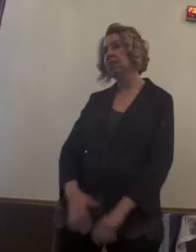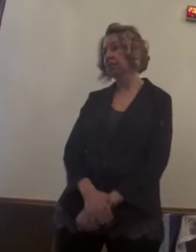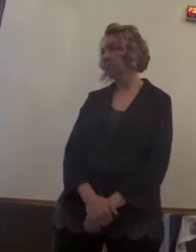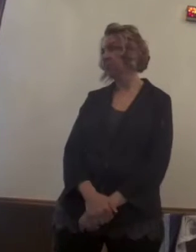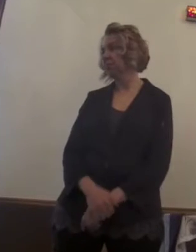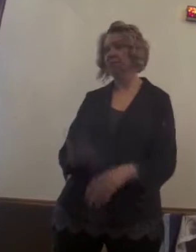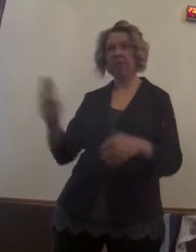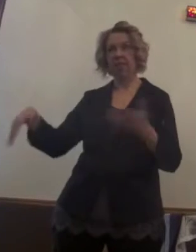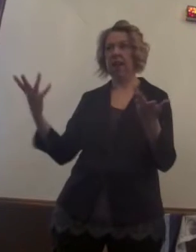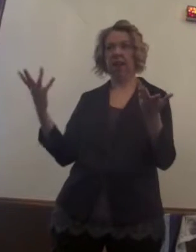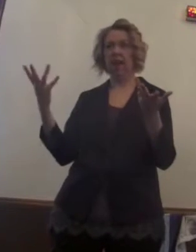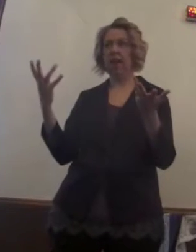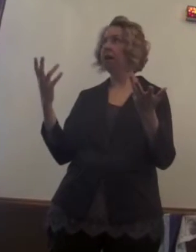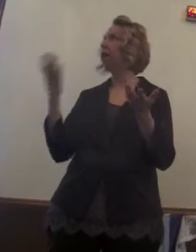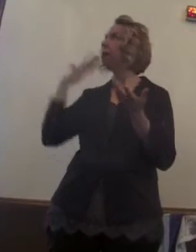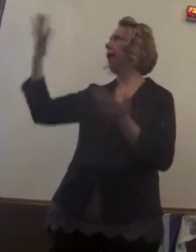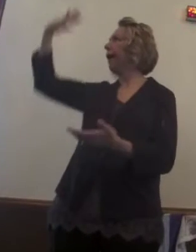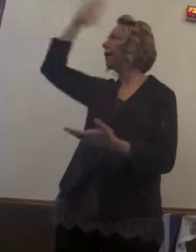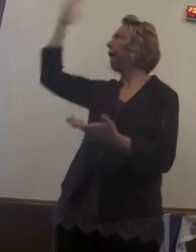Thanks, God. Now what?